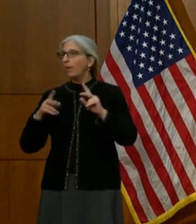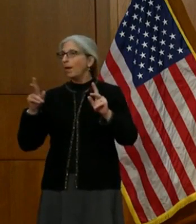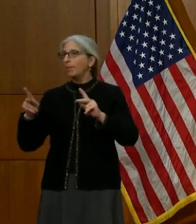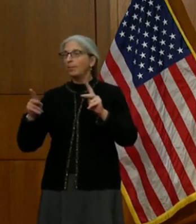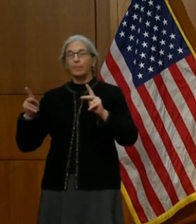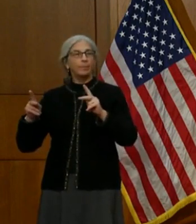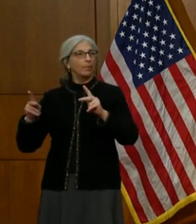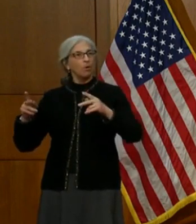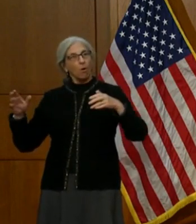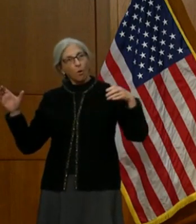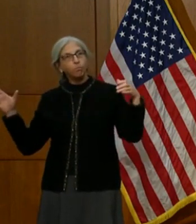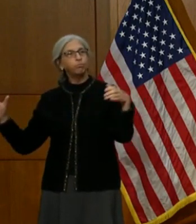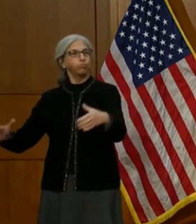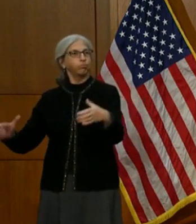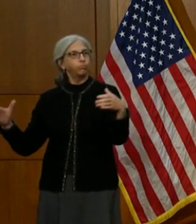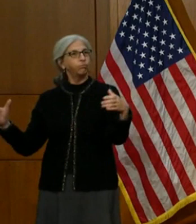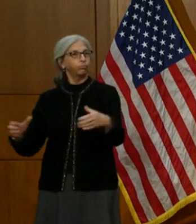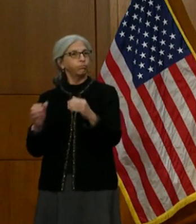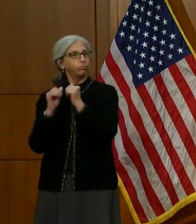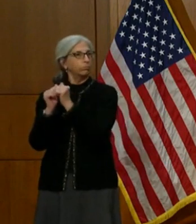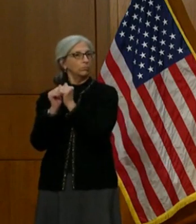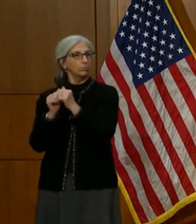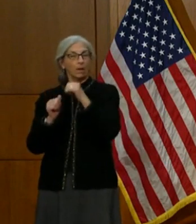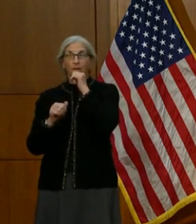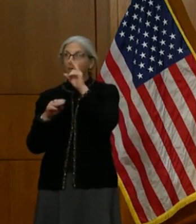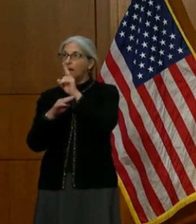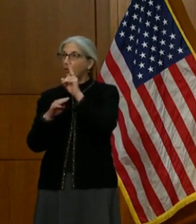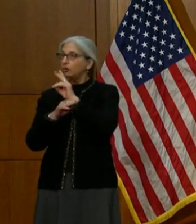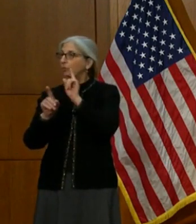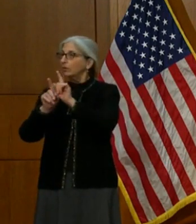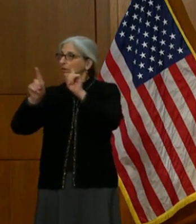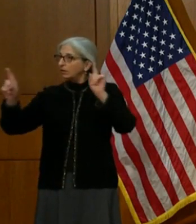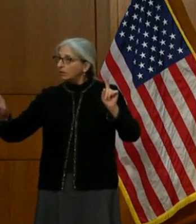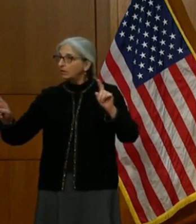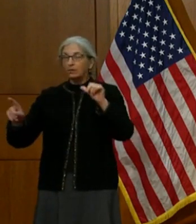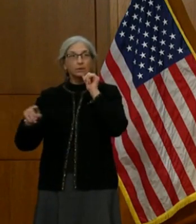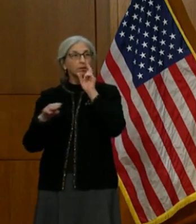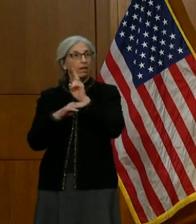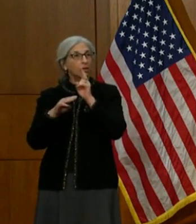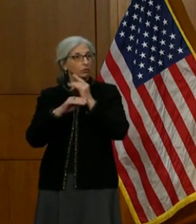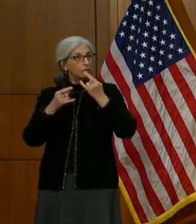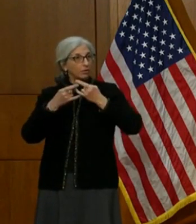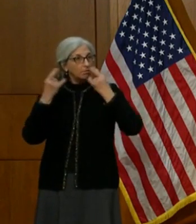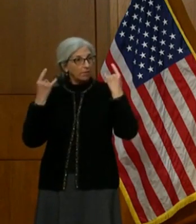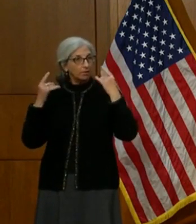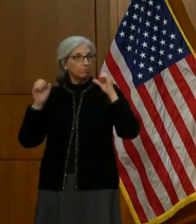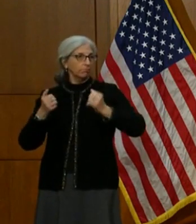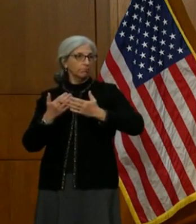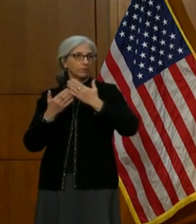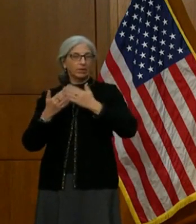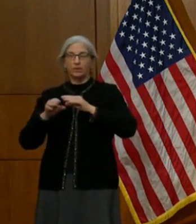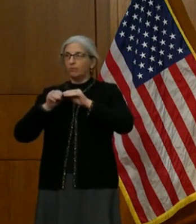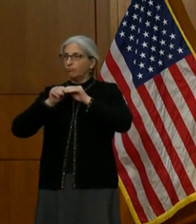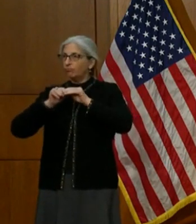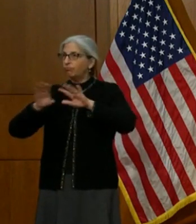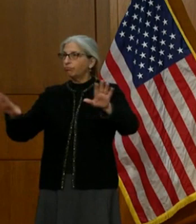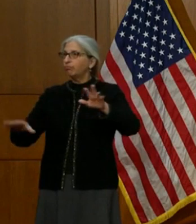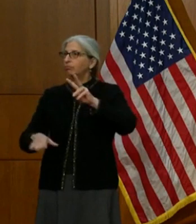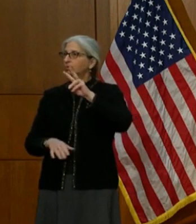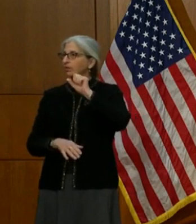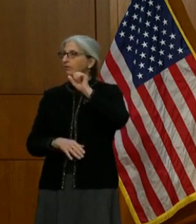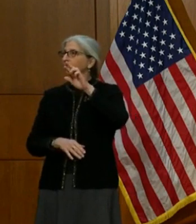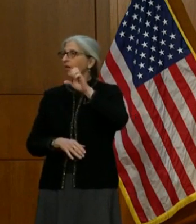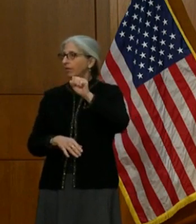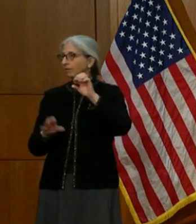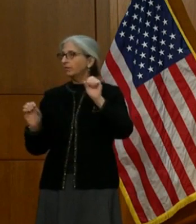not using their distancing, not using masks, and obviously it can contribute to more spread of this virus. I would also make the point